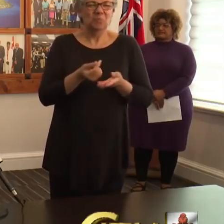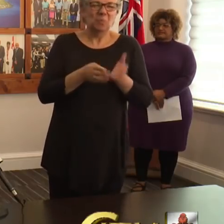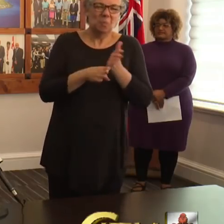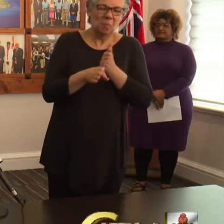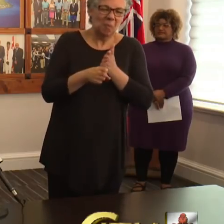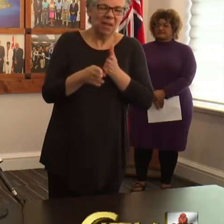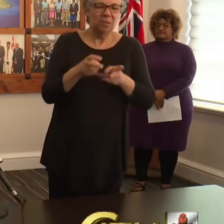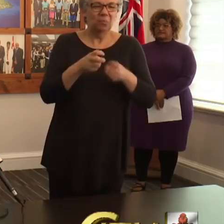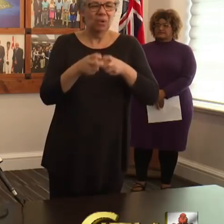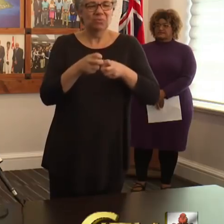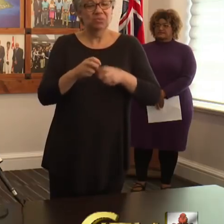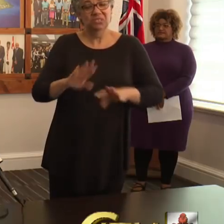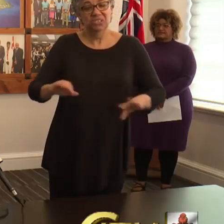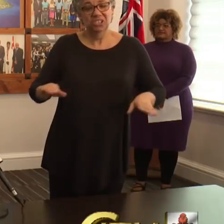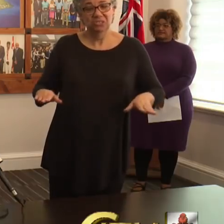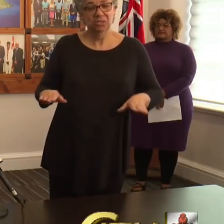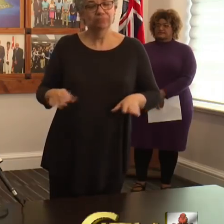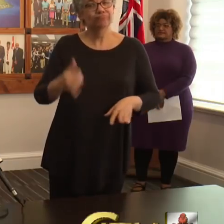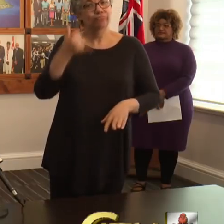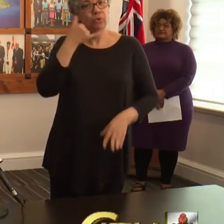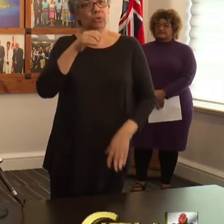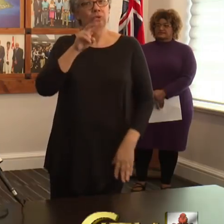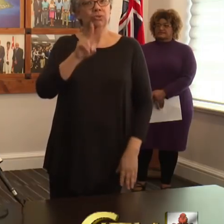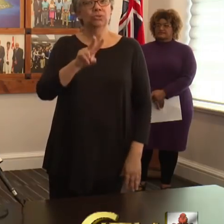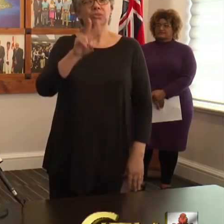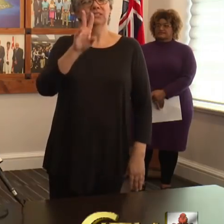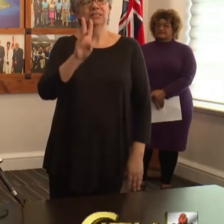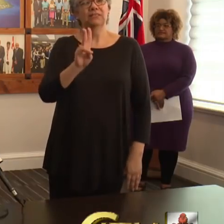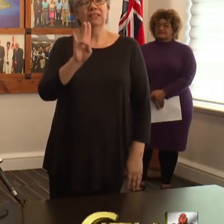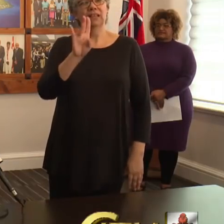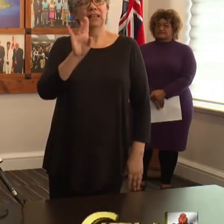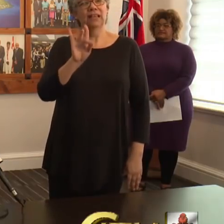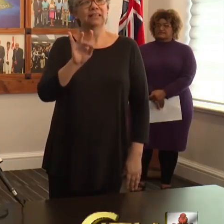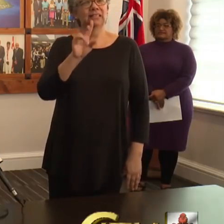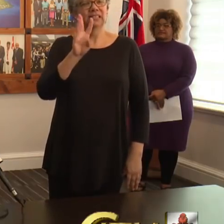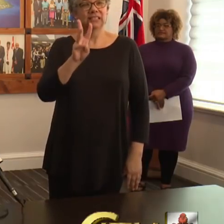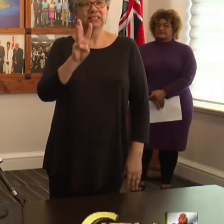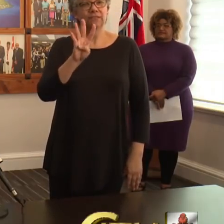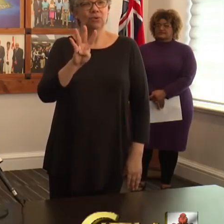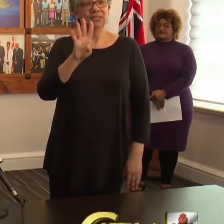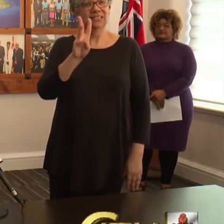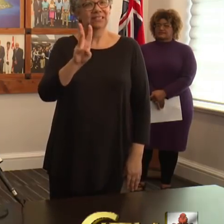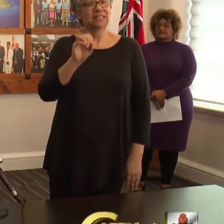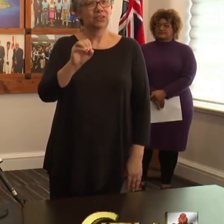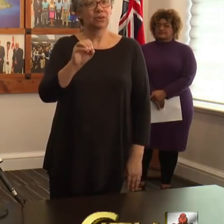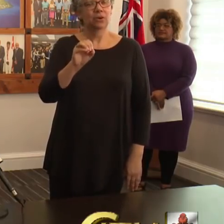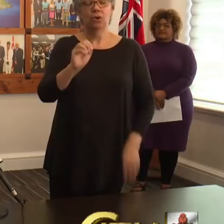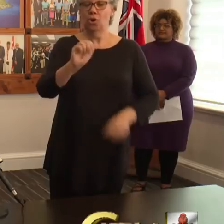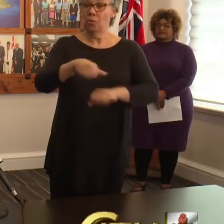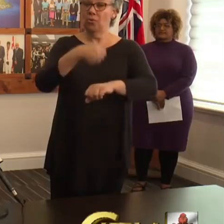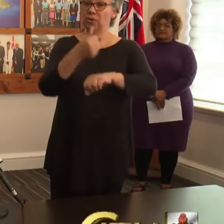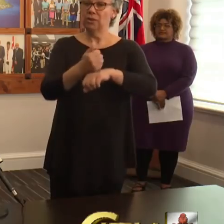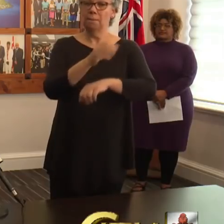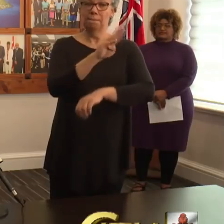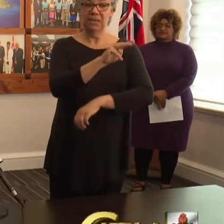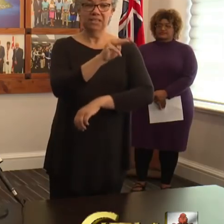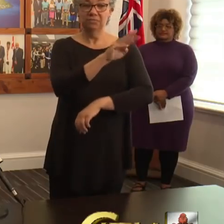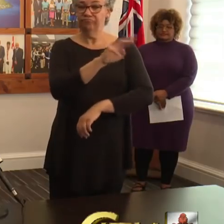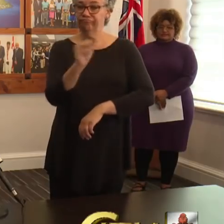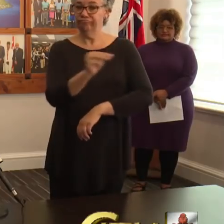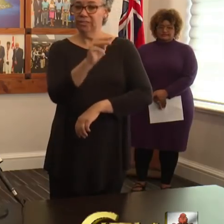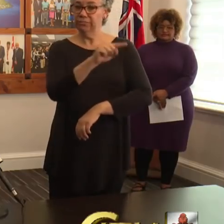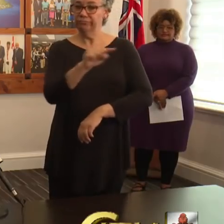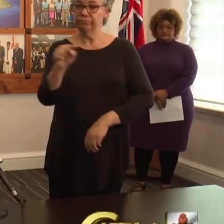and adult immunizations, contact 278-6460. Appointments will be made available Monday to Friday at the Hamilton